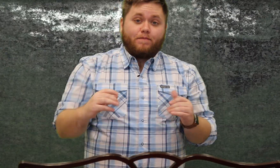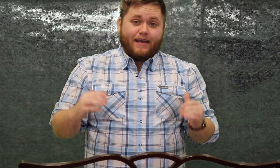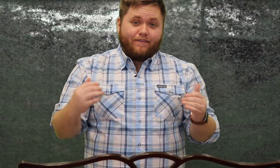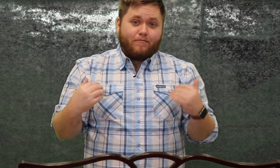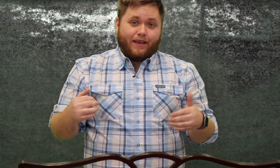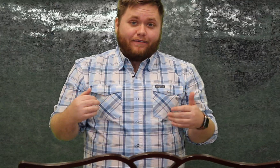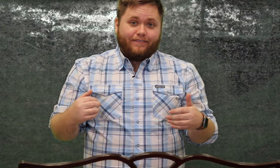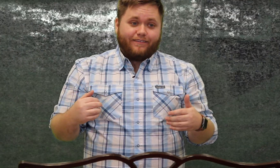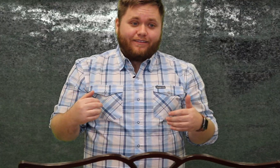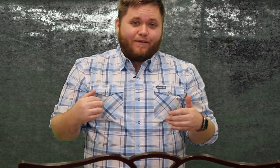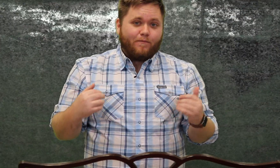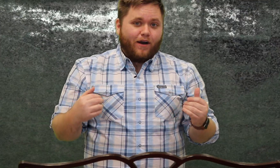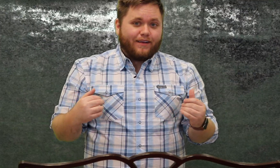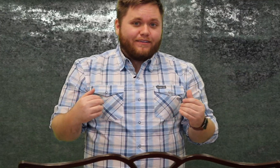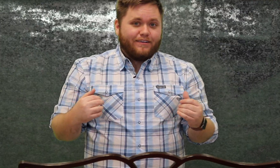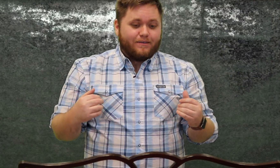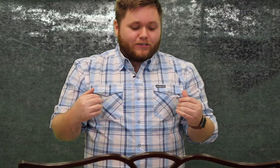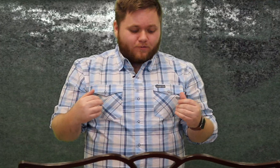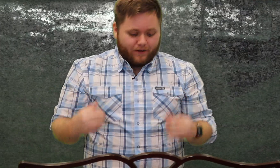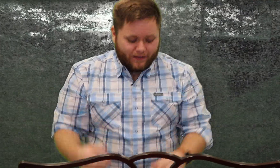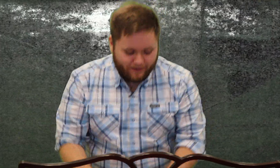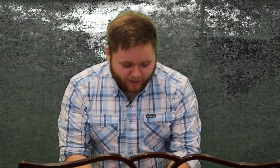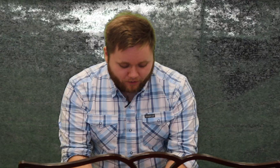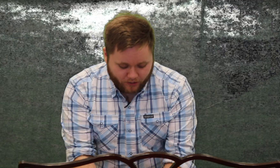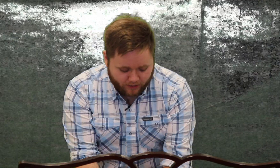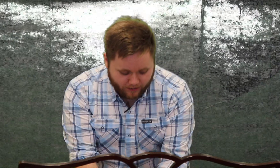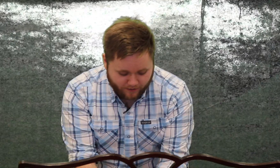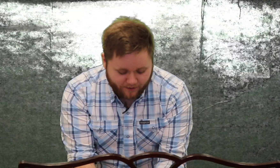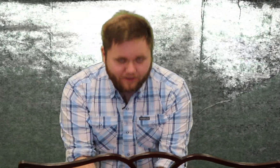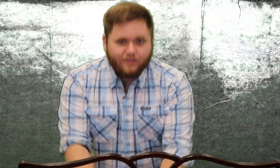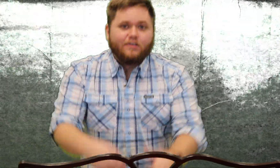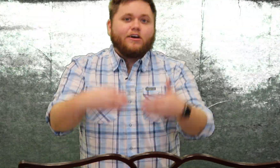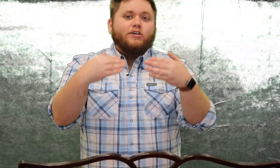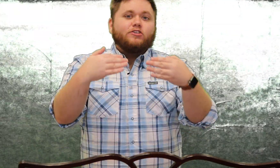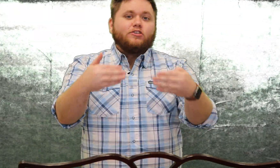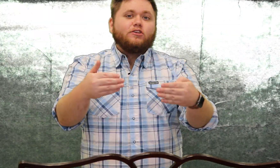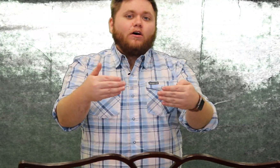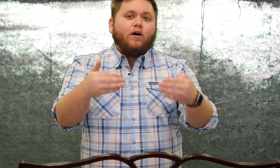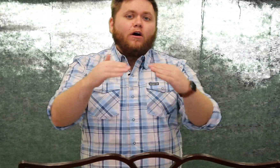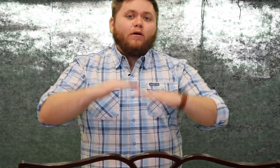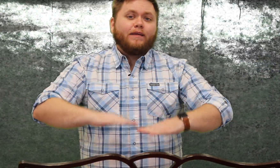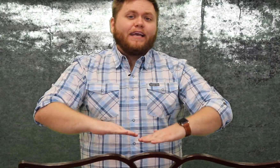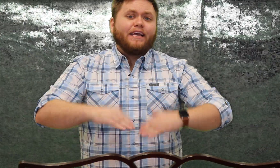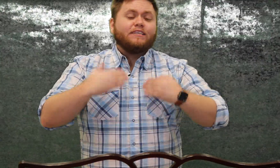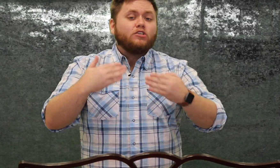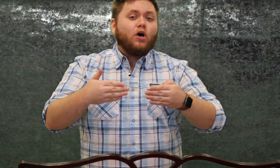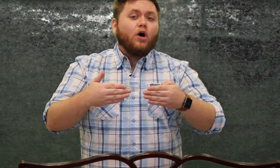repeat after me but if mr breland goes so me so